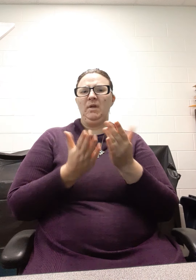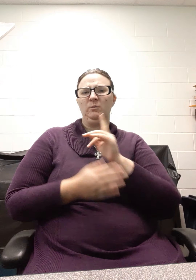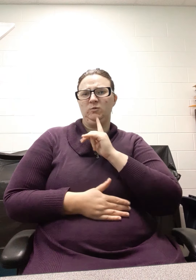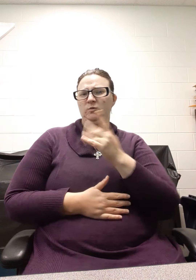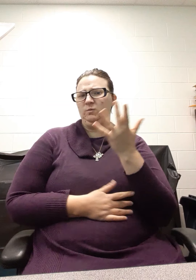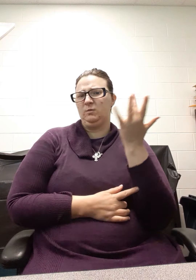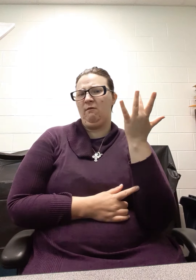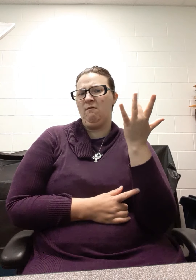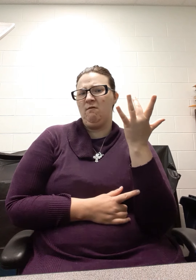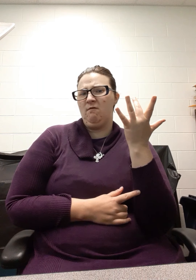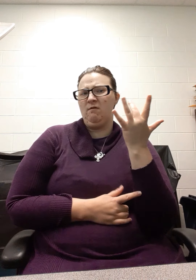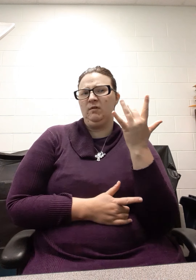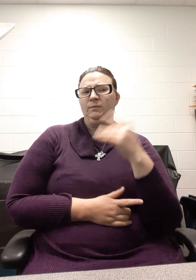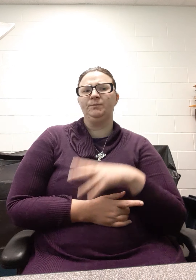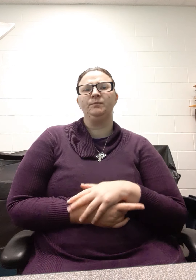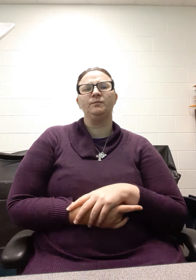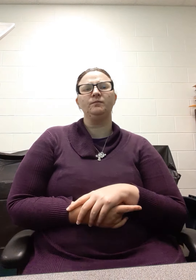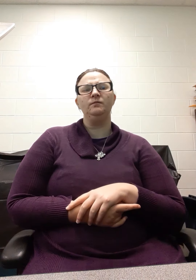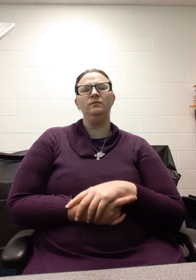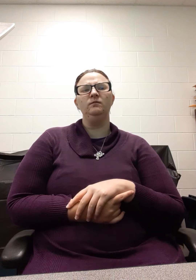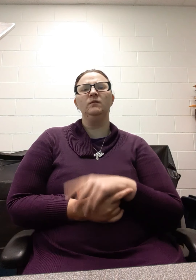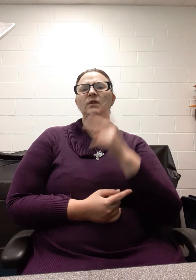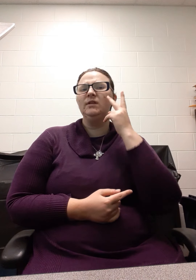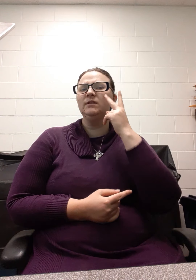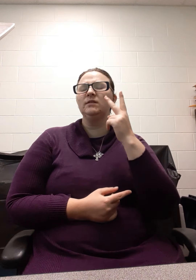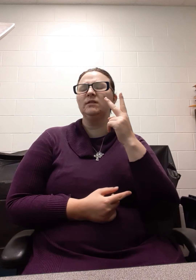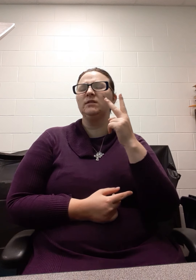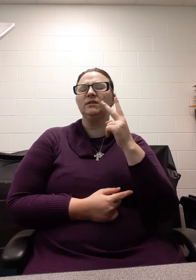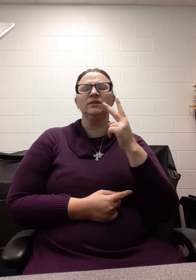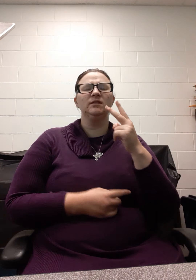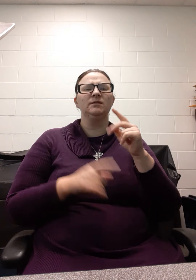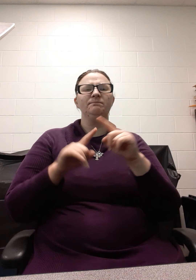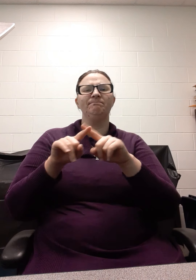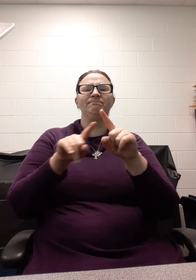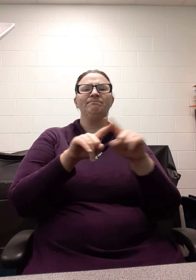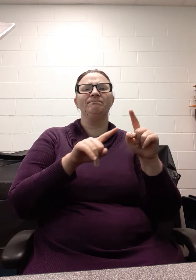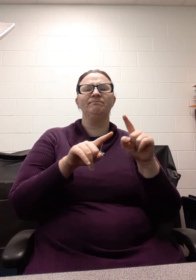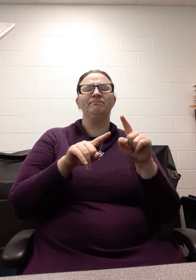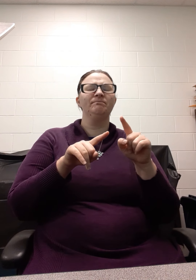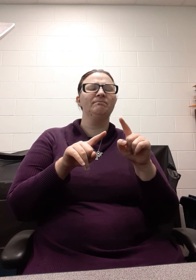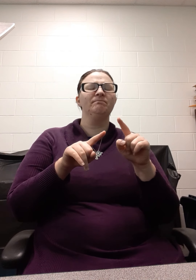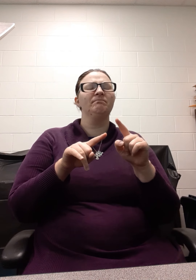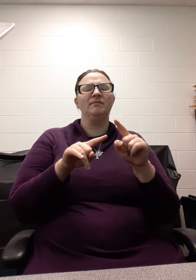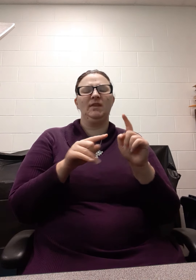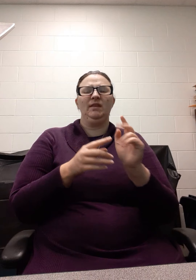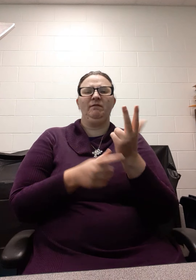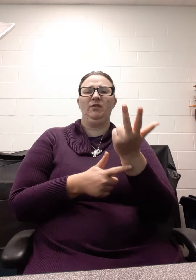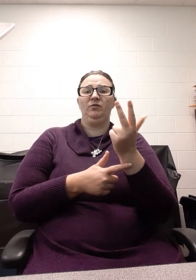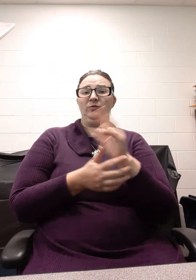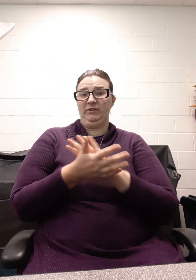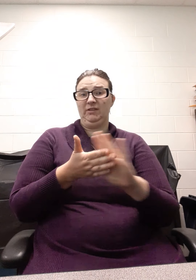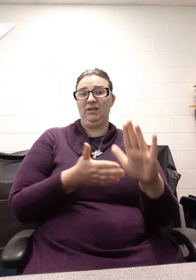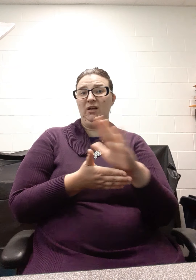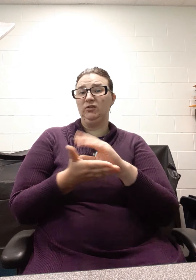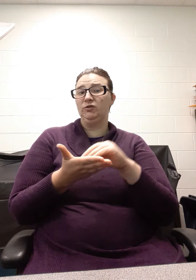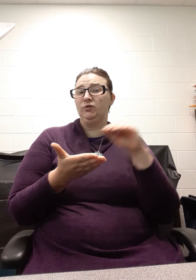a storybook of three college students and their travails. They're in a